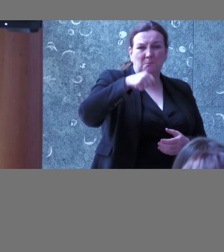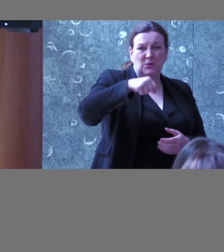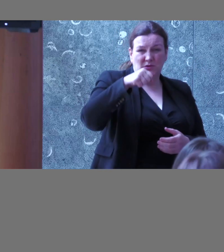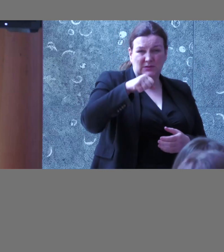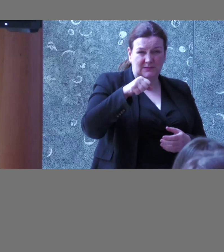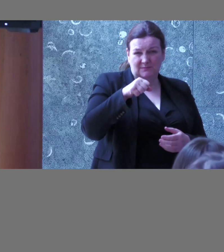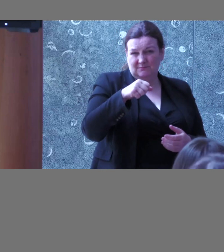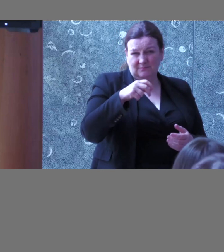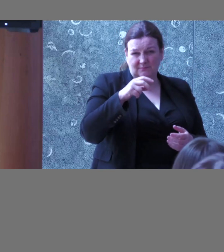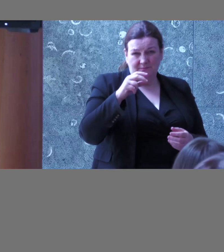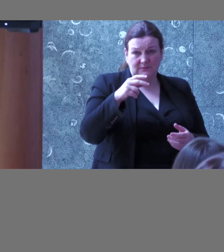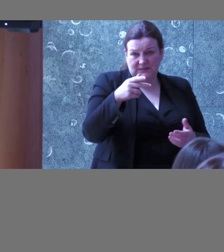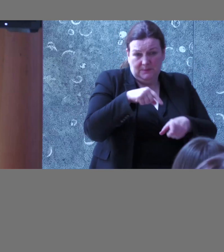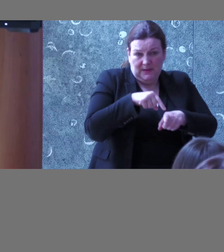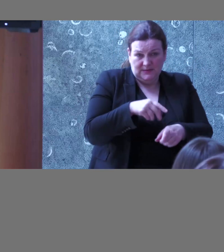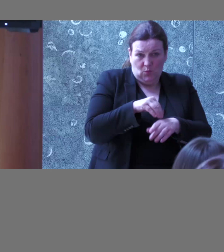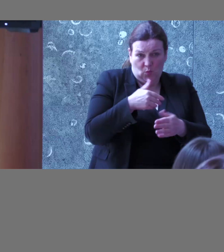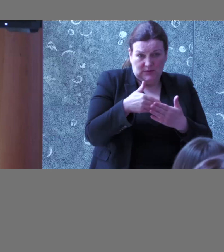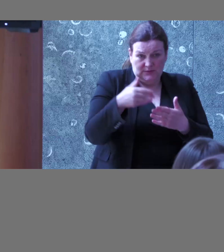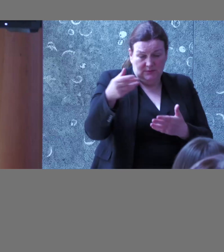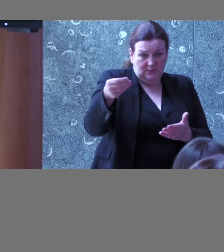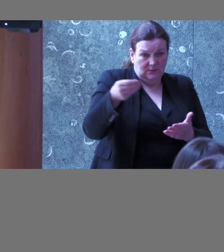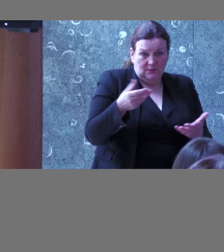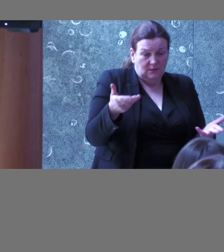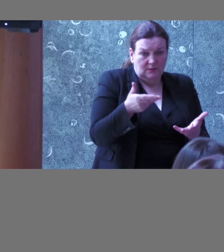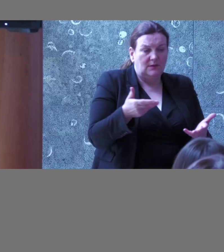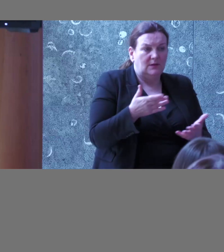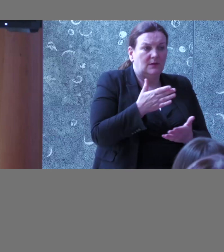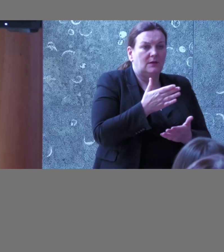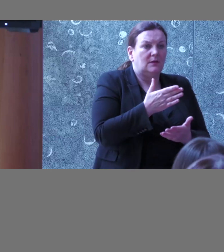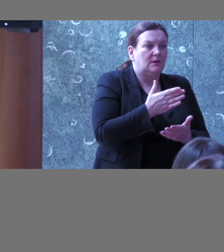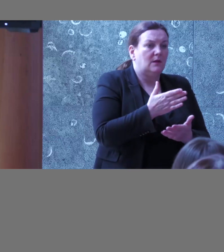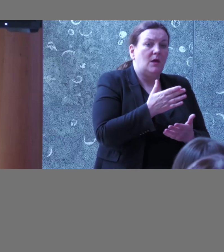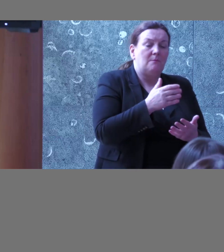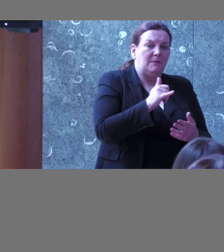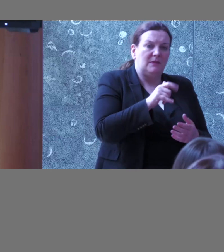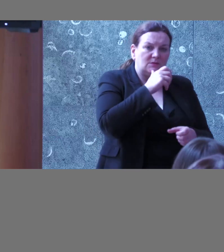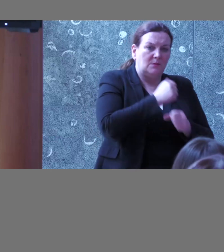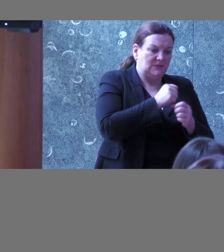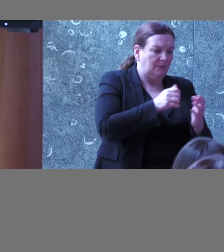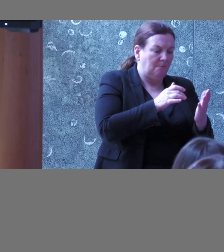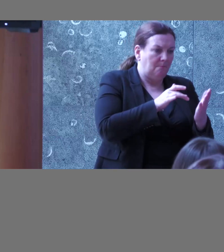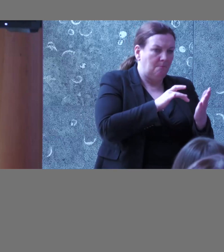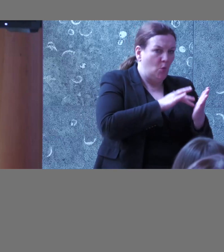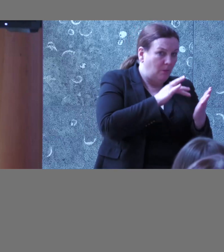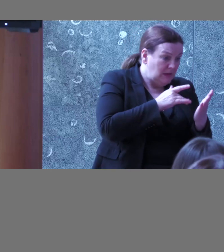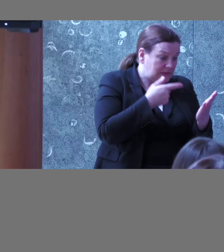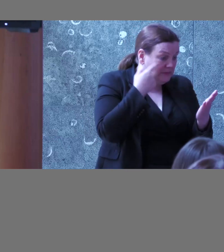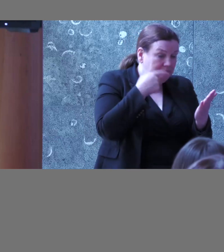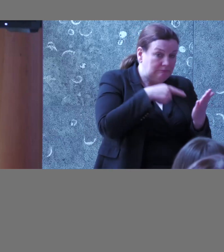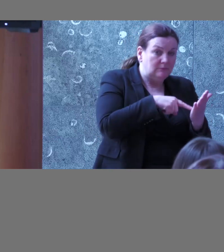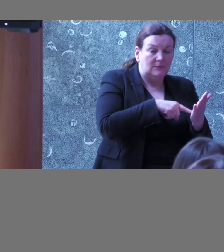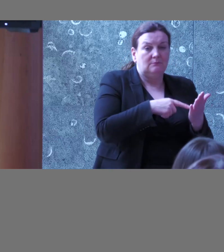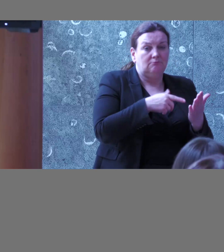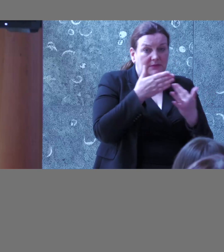website they come to us with and sometimes they're not even responsive they don't work on mobile so you're kind of just like from the start like where do we even begin but